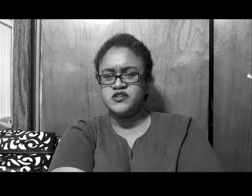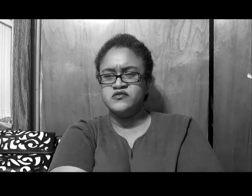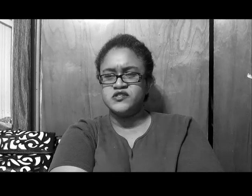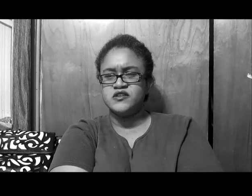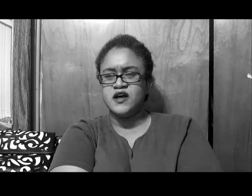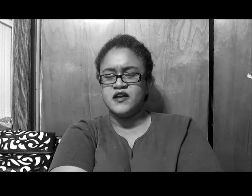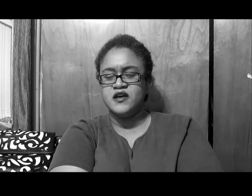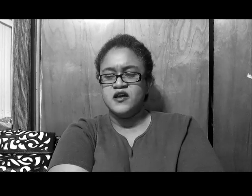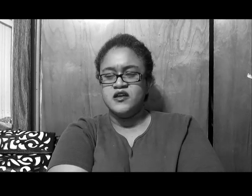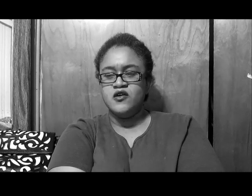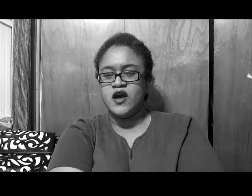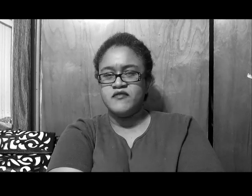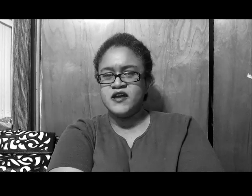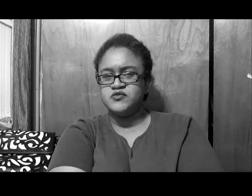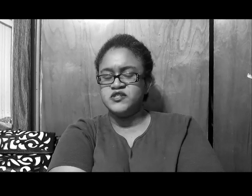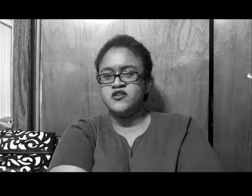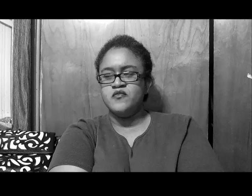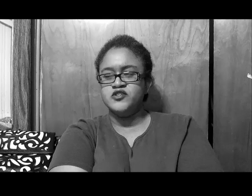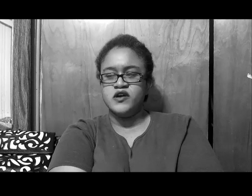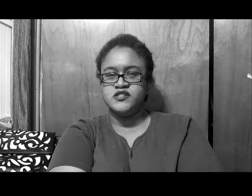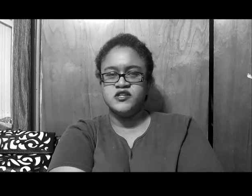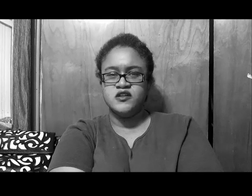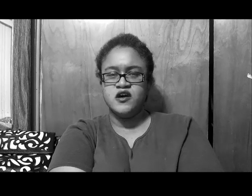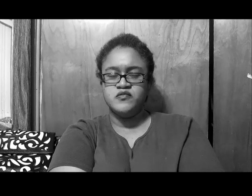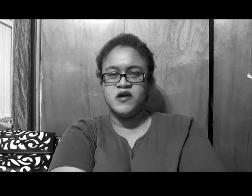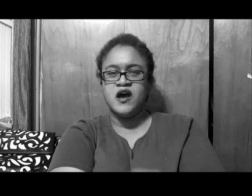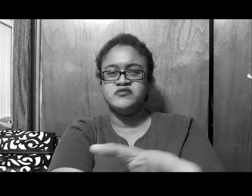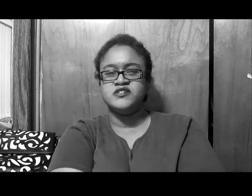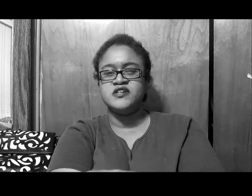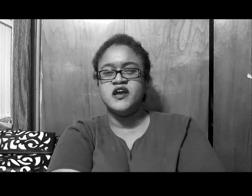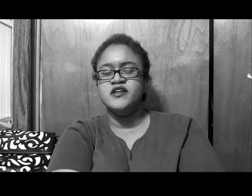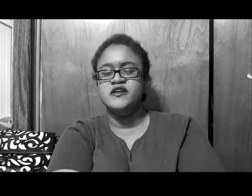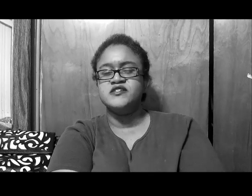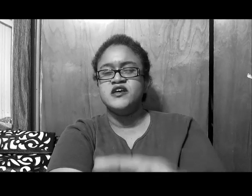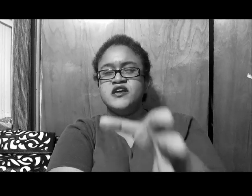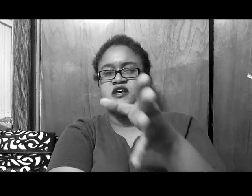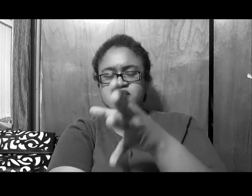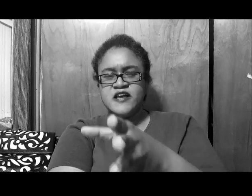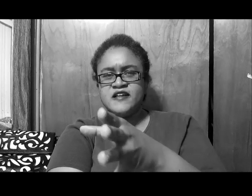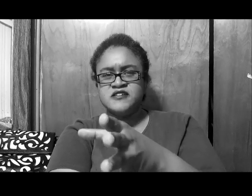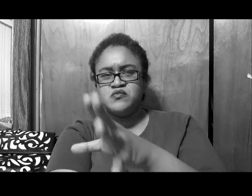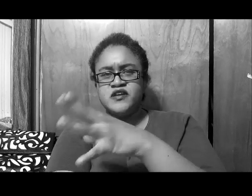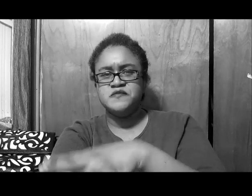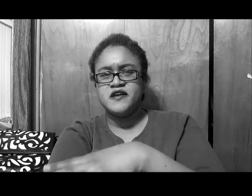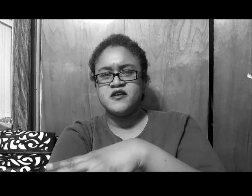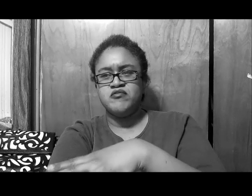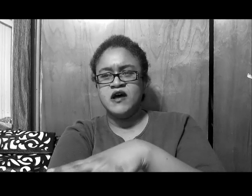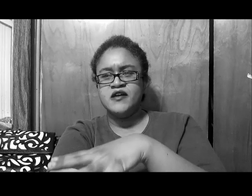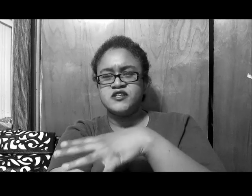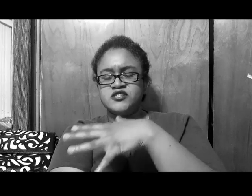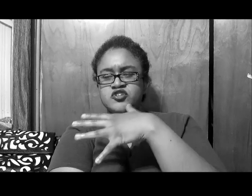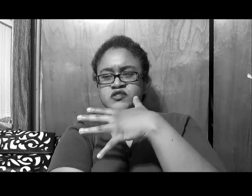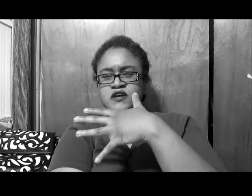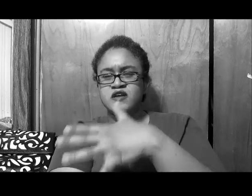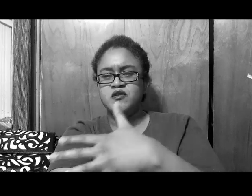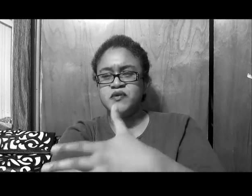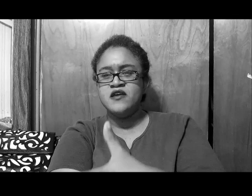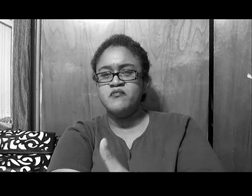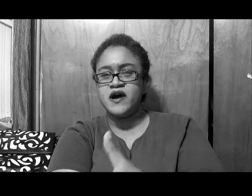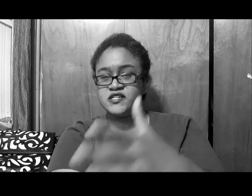excuse to like, you know, have access, then he gonna be trying to send the love, look, I'm just saying is, is that, that's what he's making a plan, because you telling him the PO box,